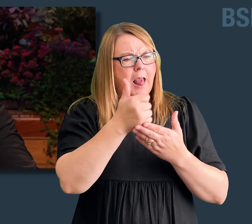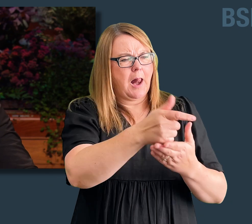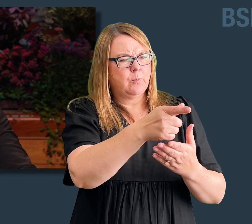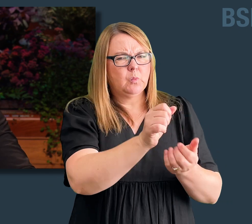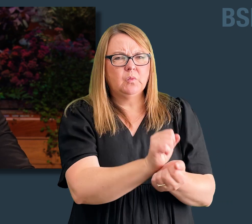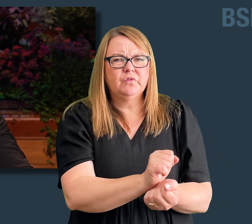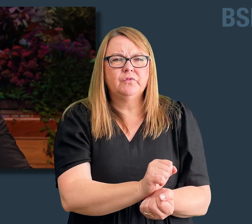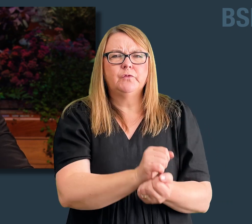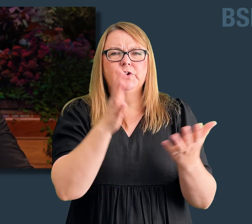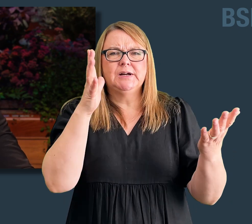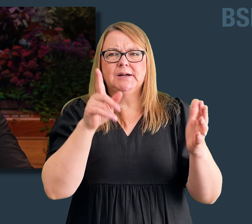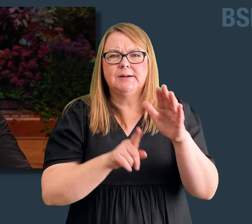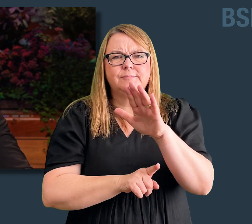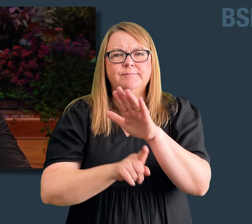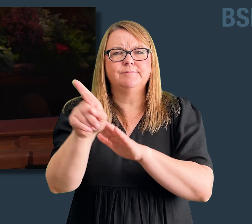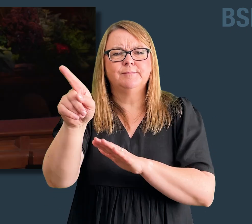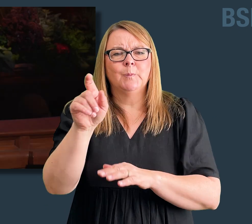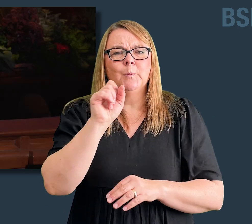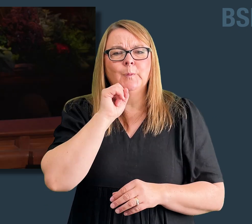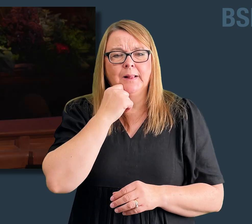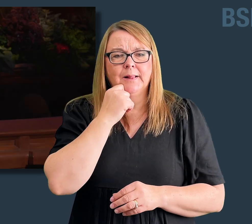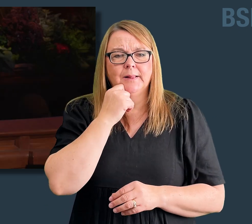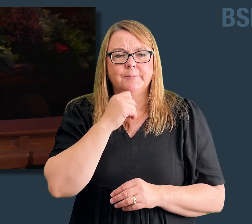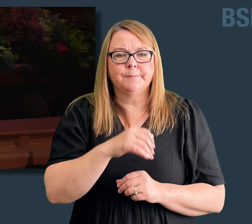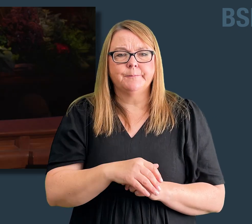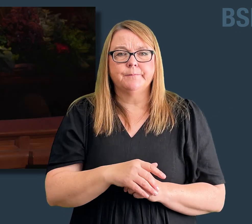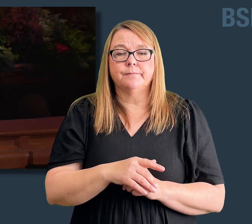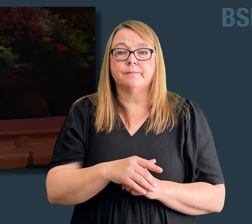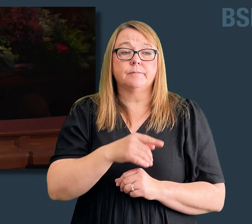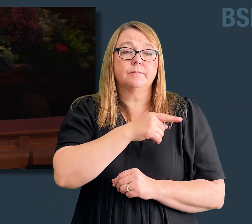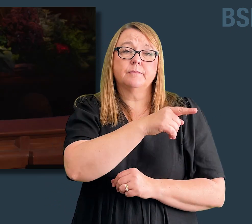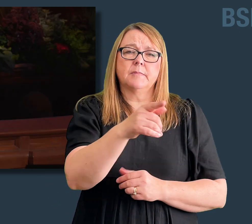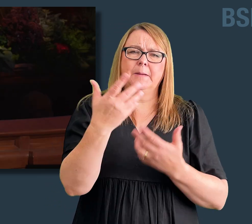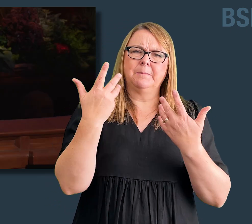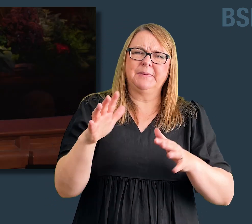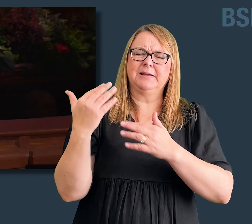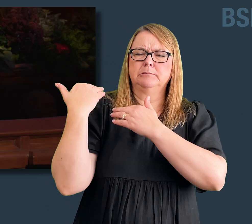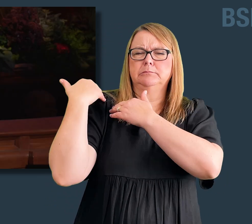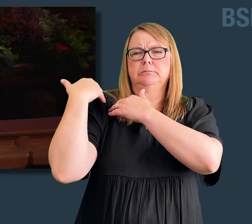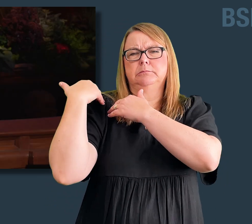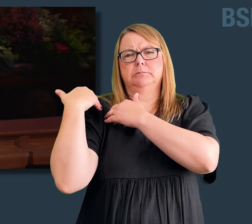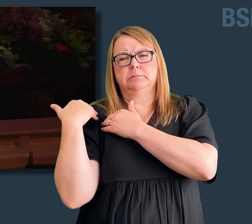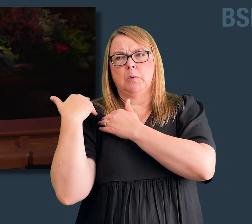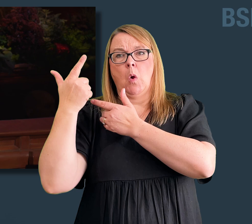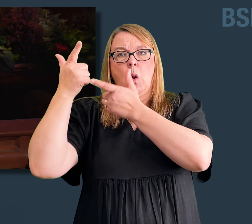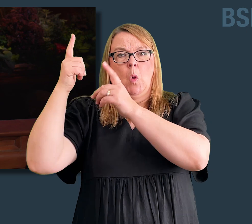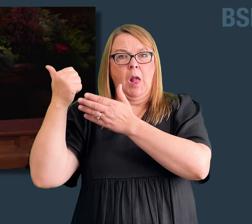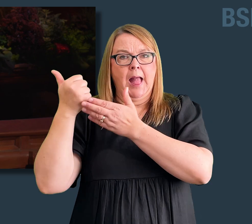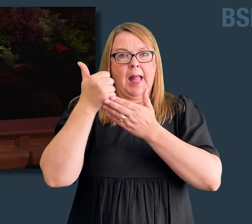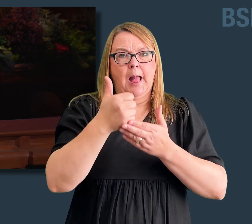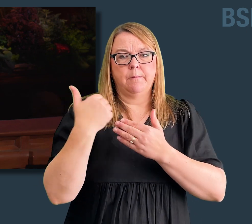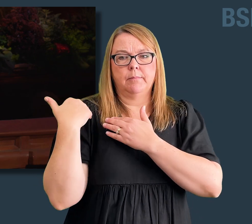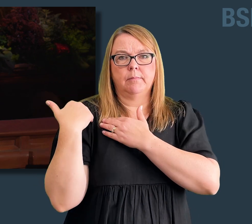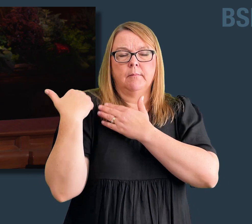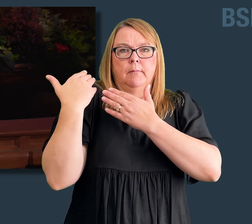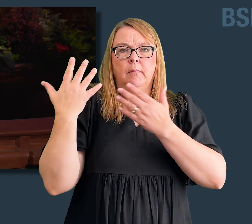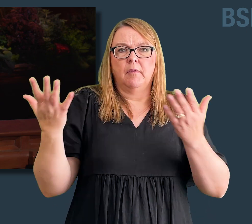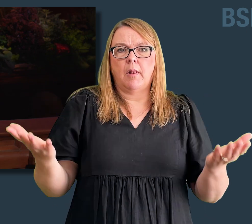them out of bondage. In response, the Lord did ease the burdens upon the shoulders. Ye, the Lord, did